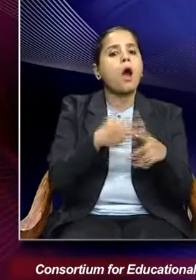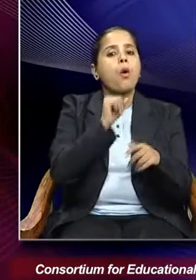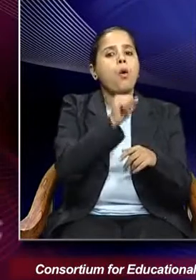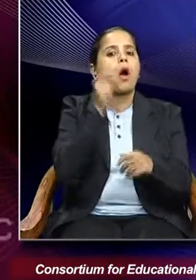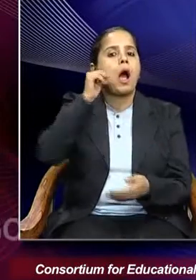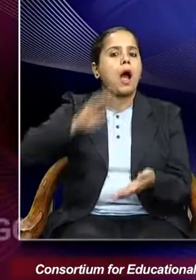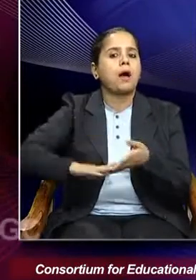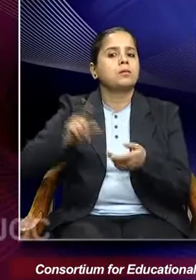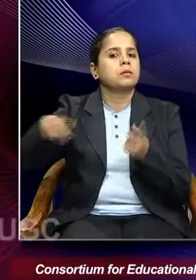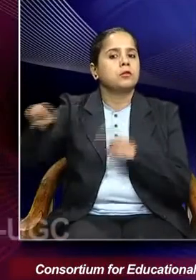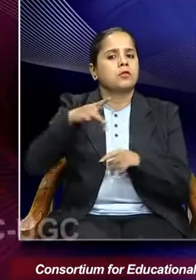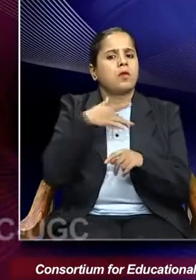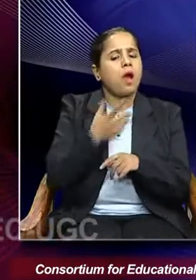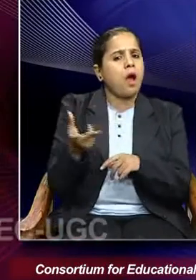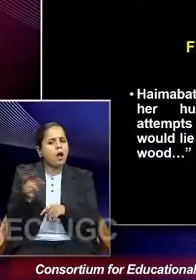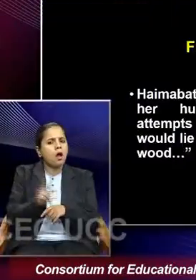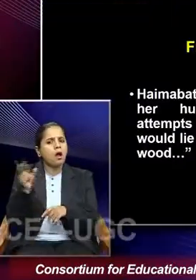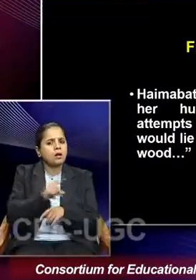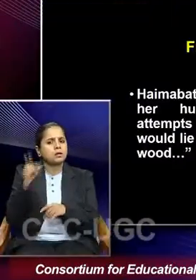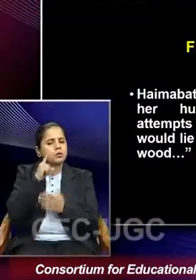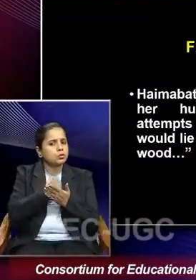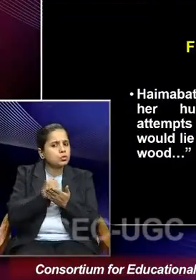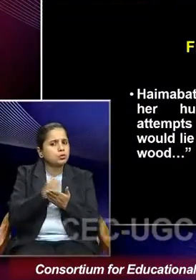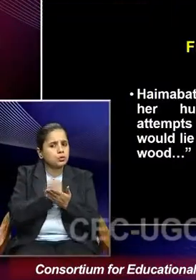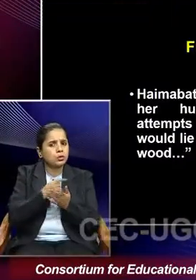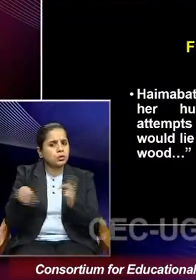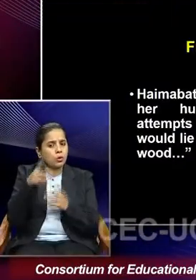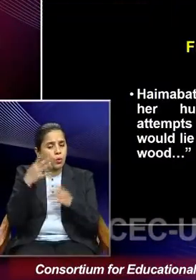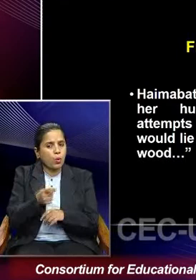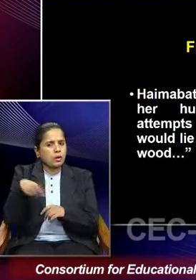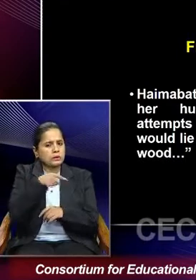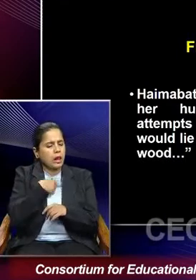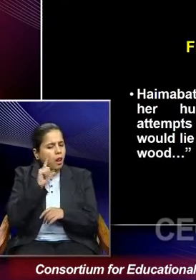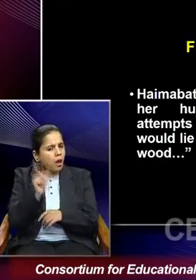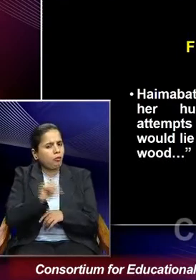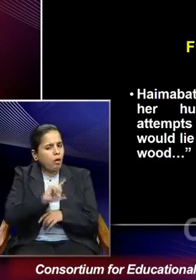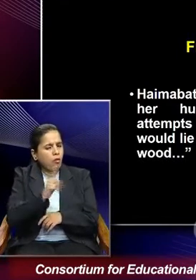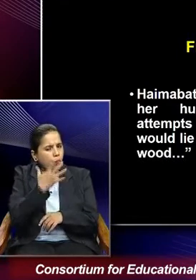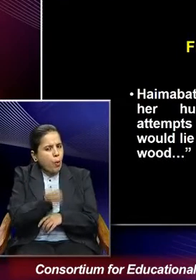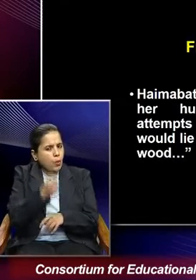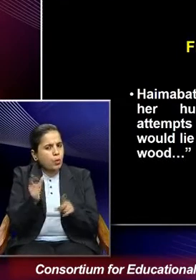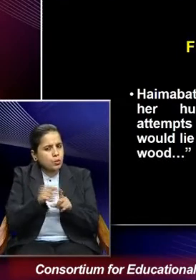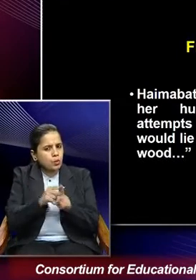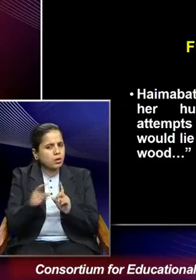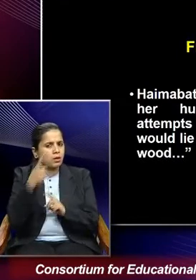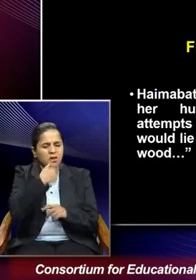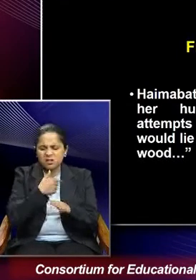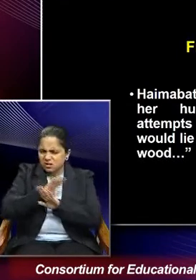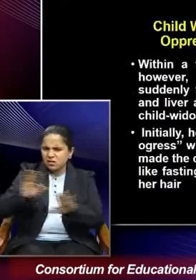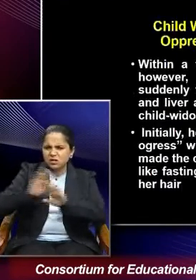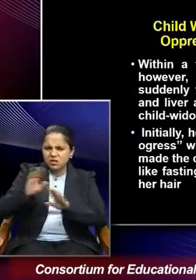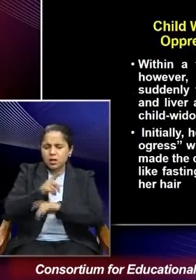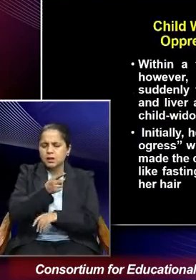husband made repeated attempts at sexual intercourse and she had to silently